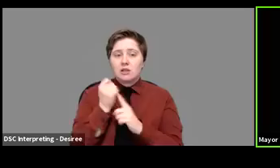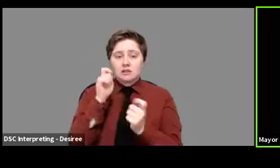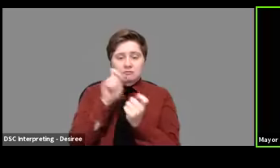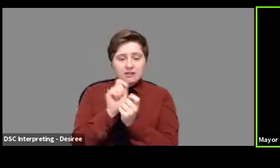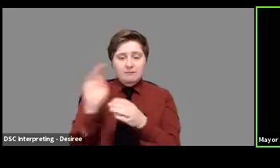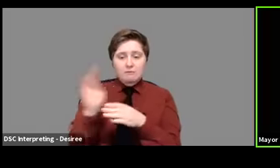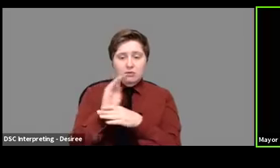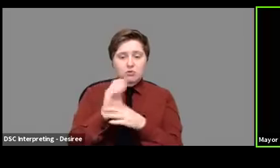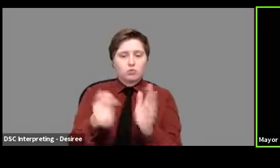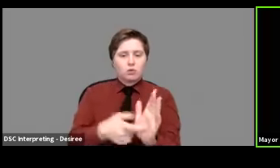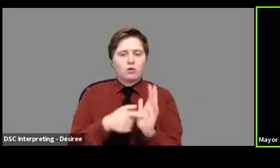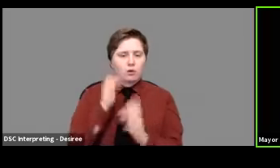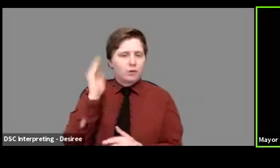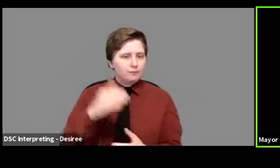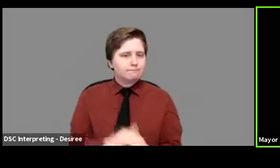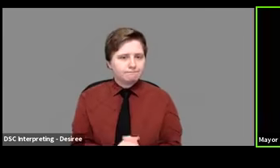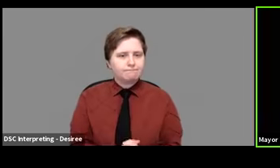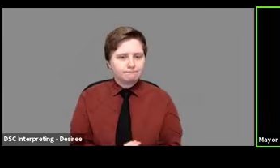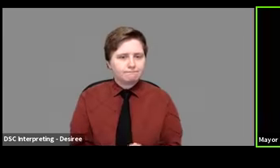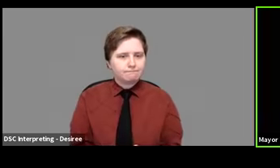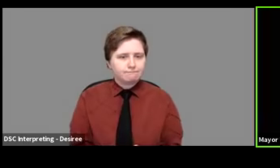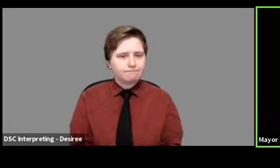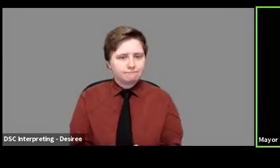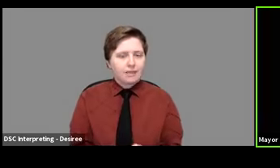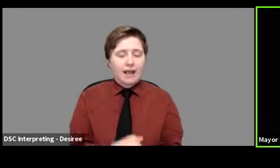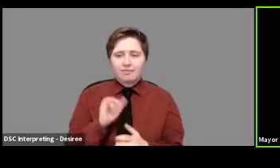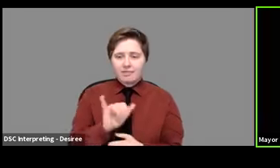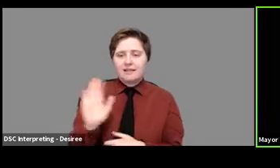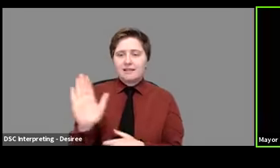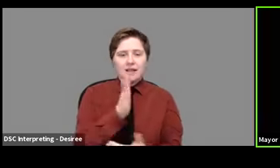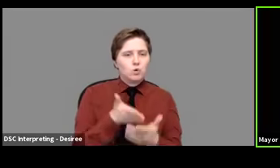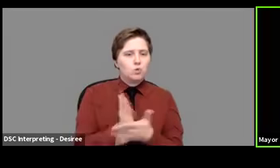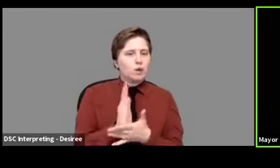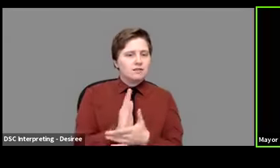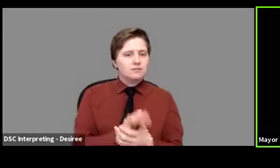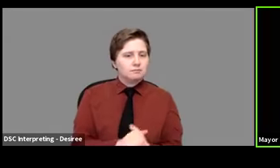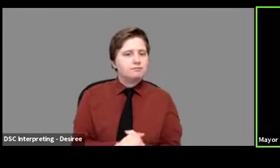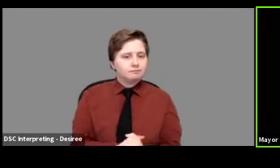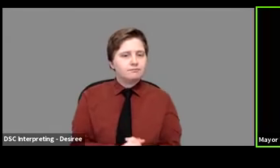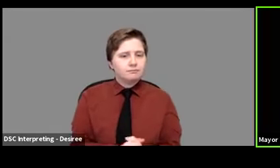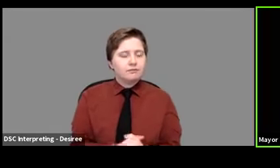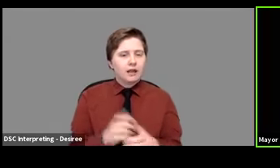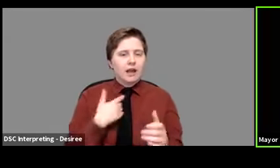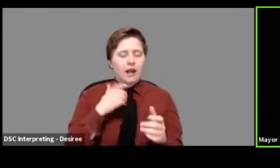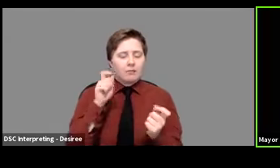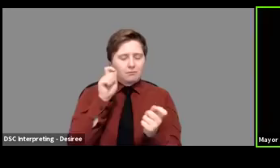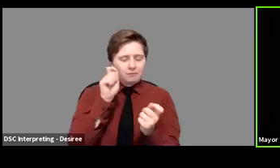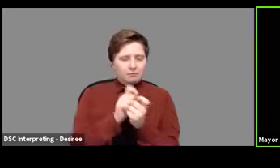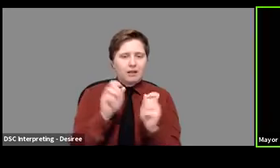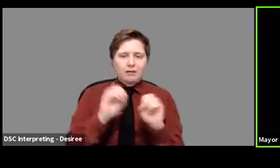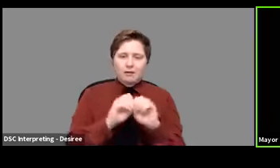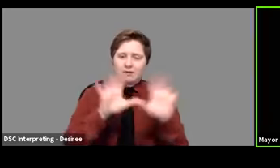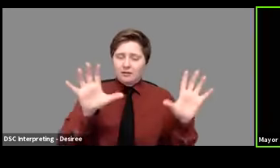require it and they are within their rights to require it. Um, and I want to make that point as well.